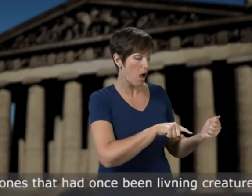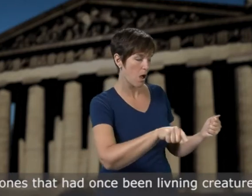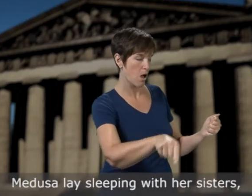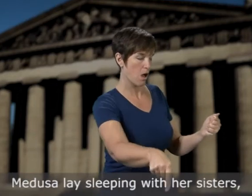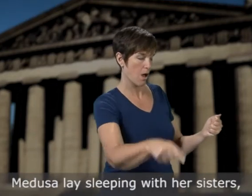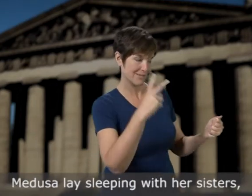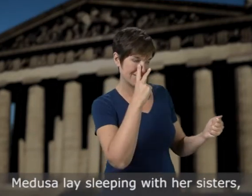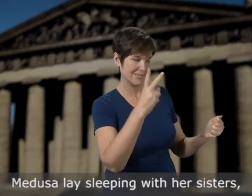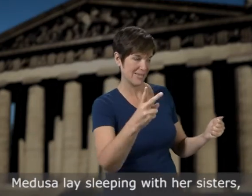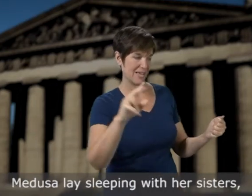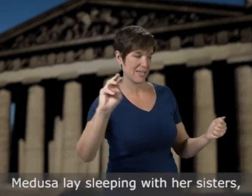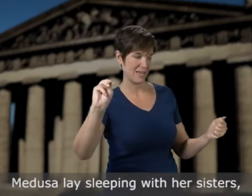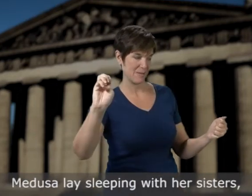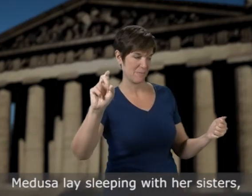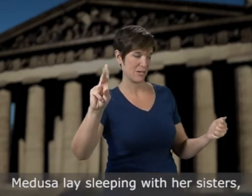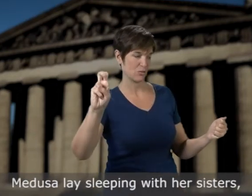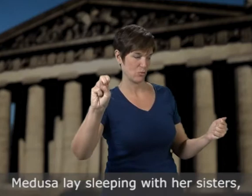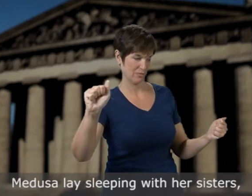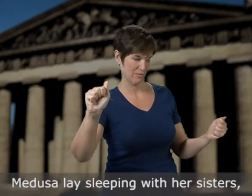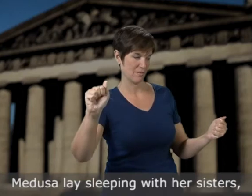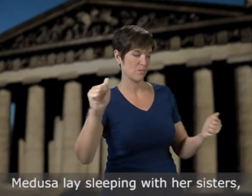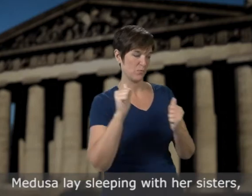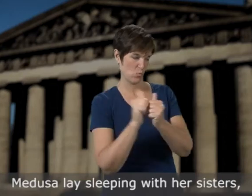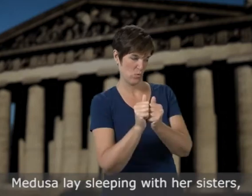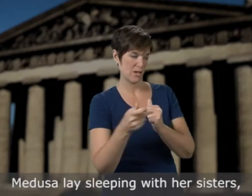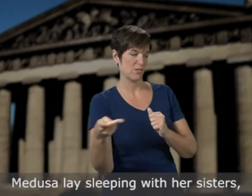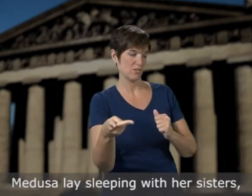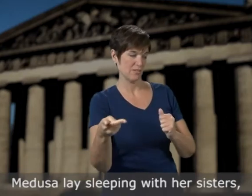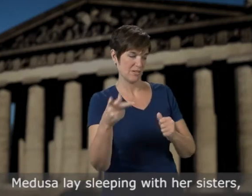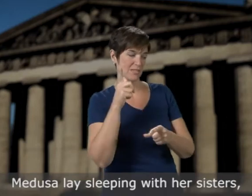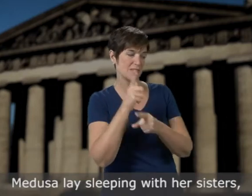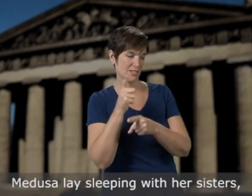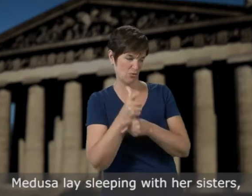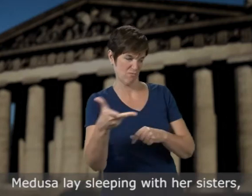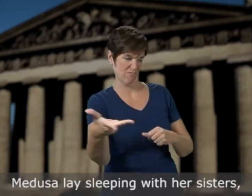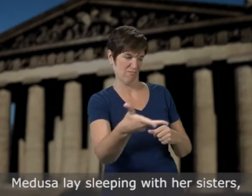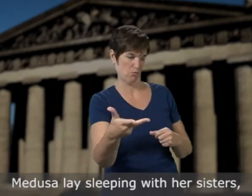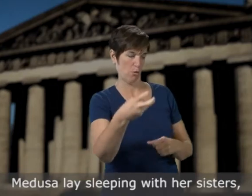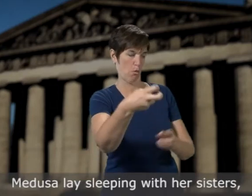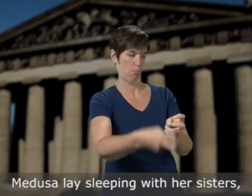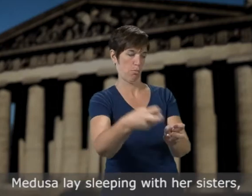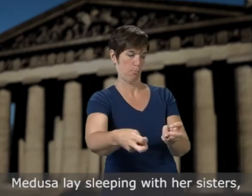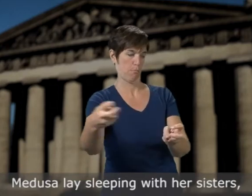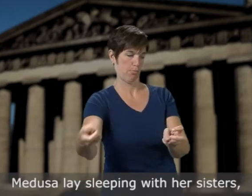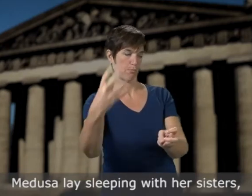medusa lay sleeping with her sisters medusa lay